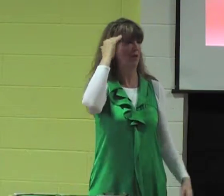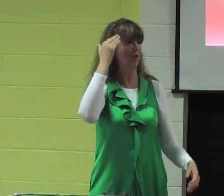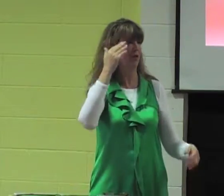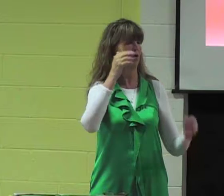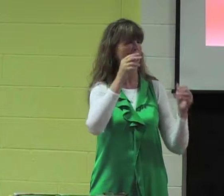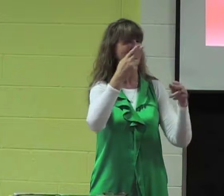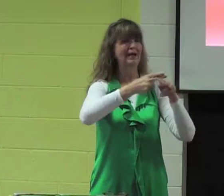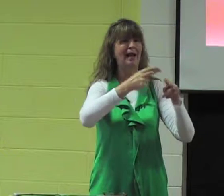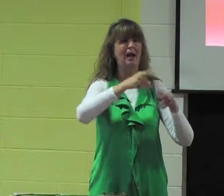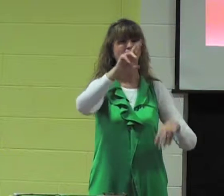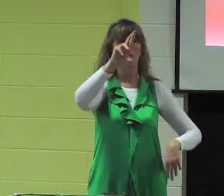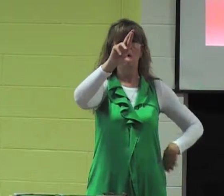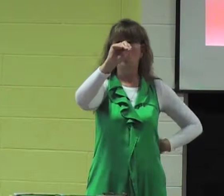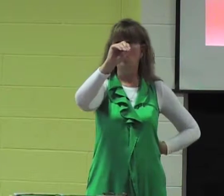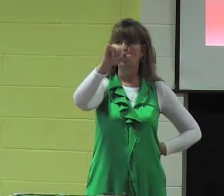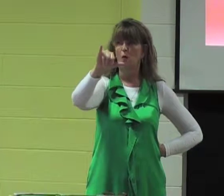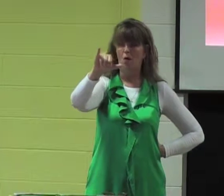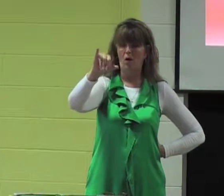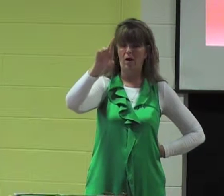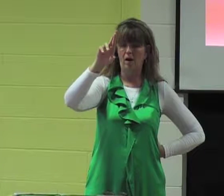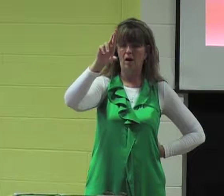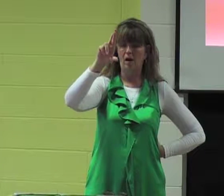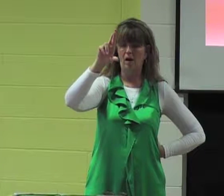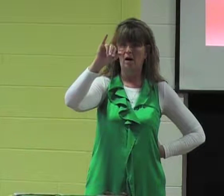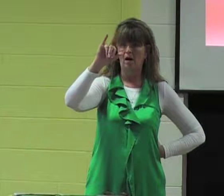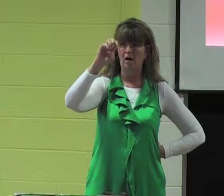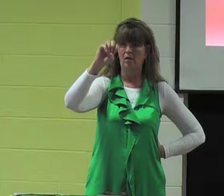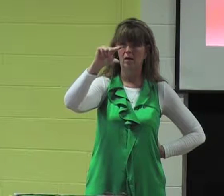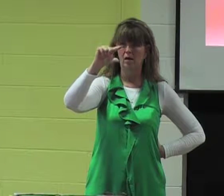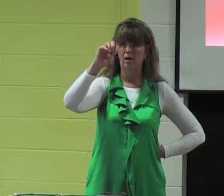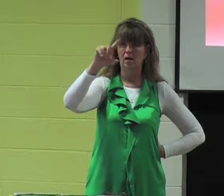Anybody familiar with the name Roy Regals?